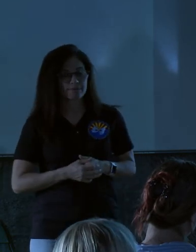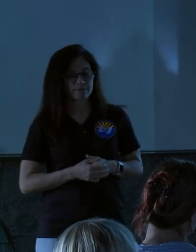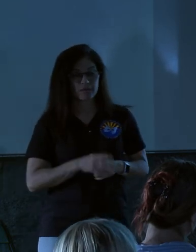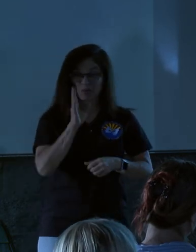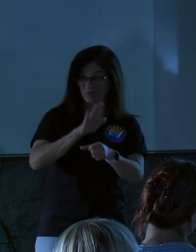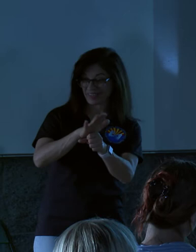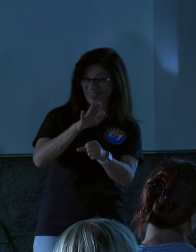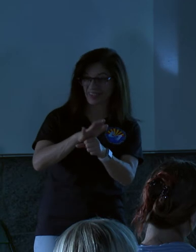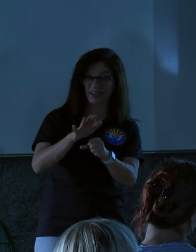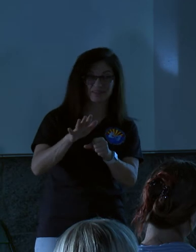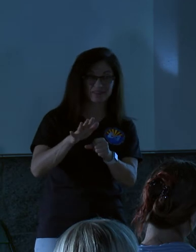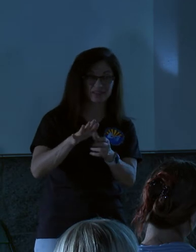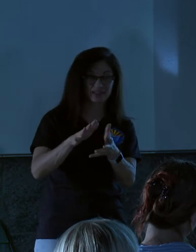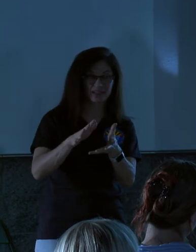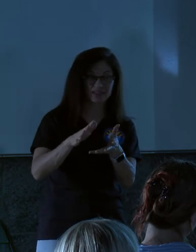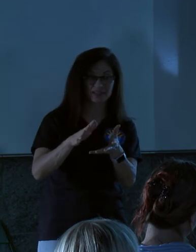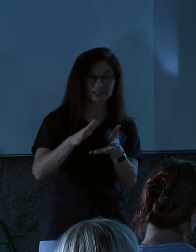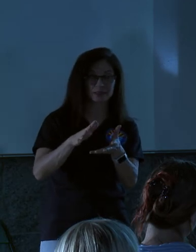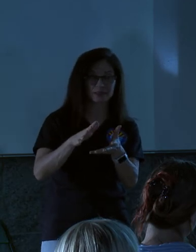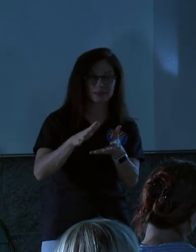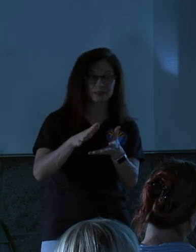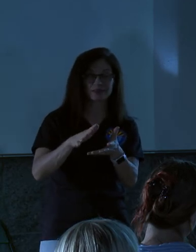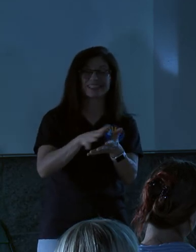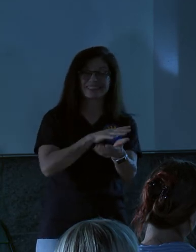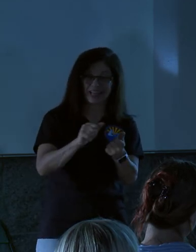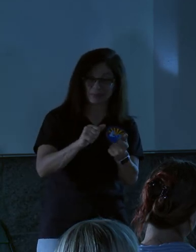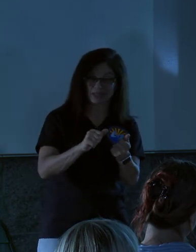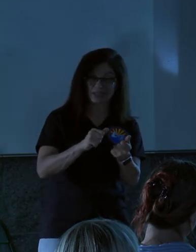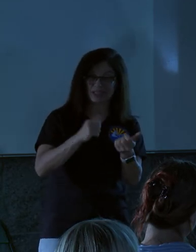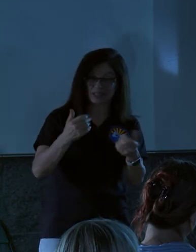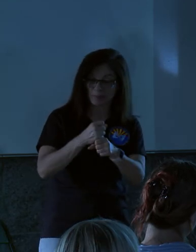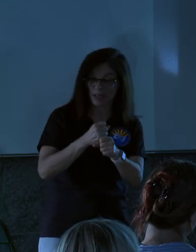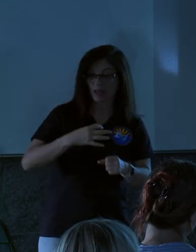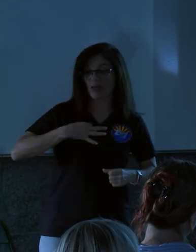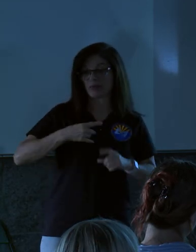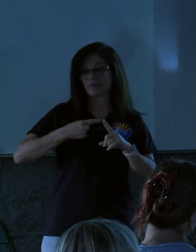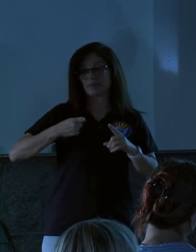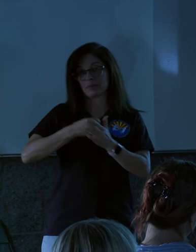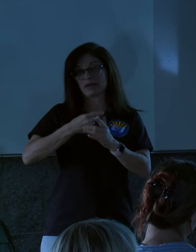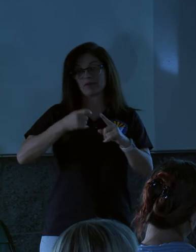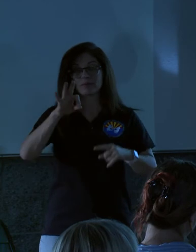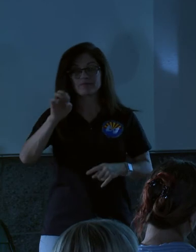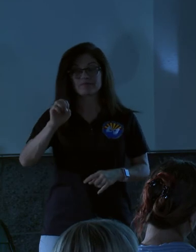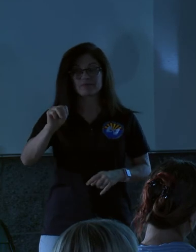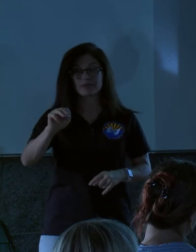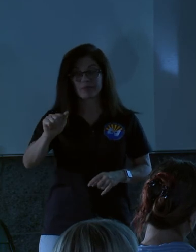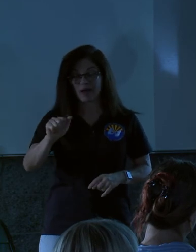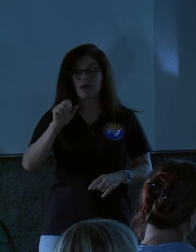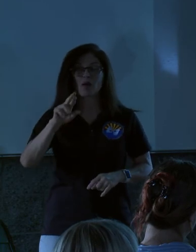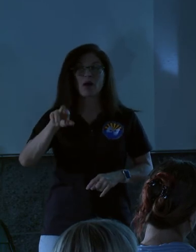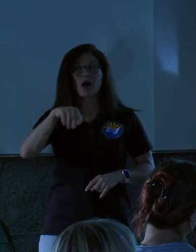enough damage to make us eligible for funding from FEMA or from other federal